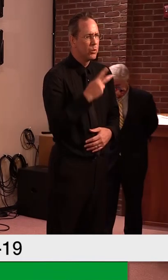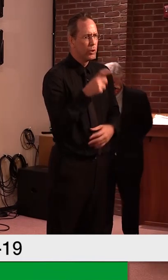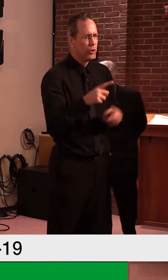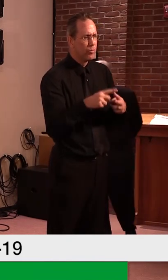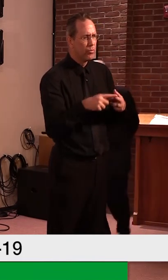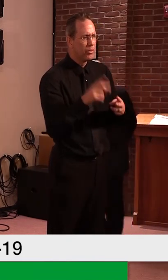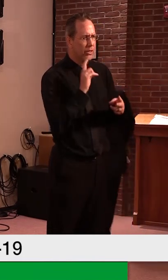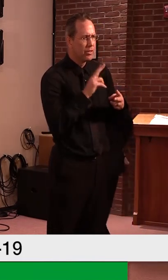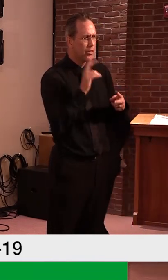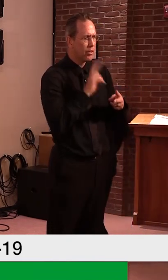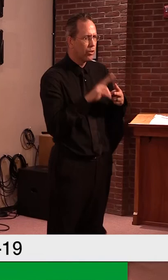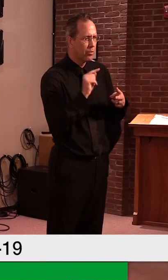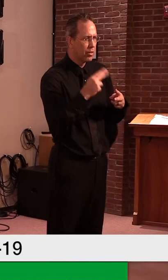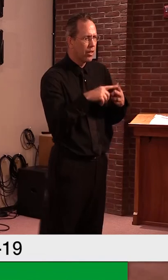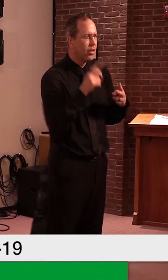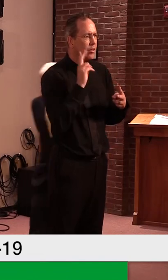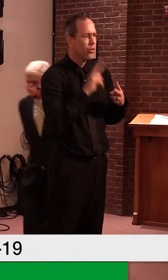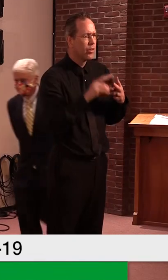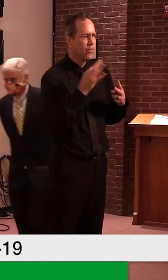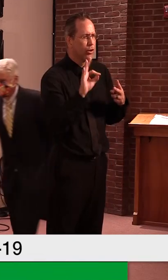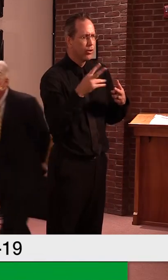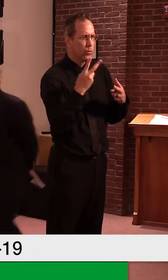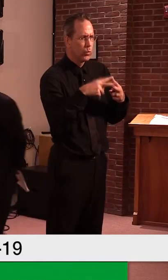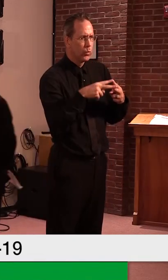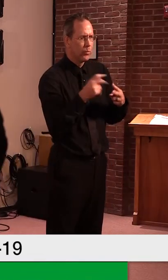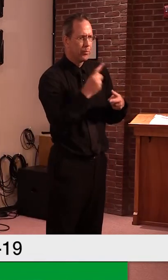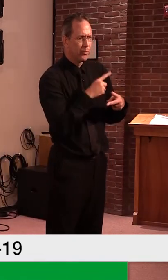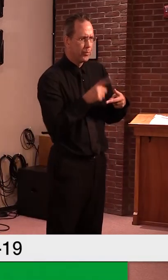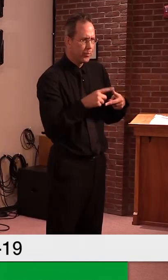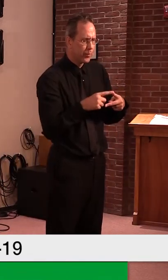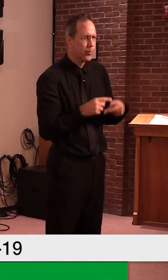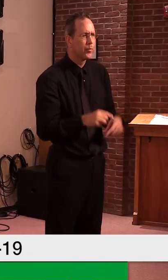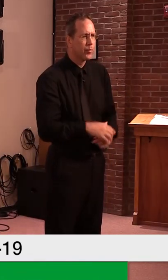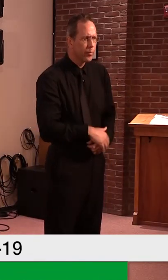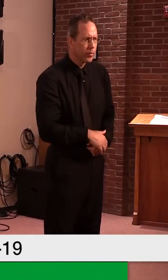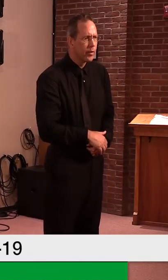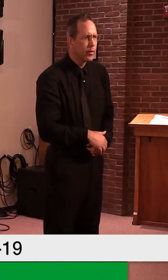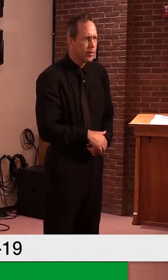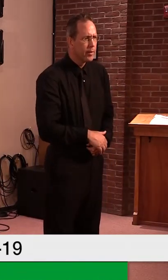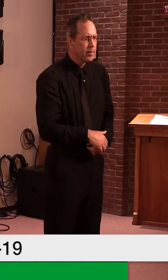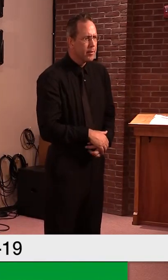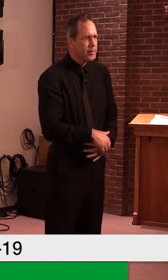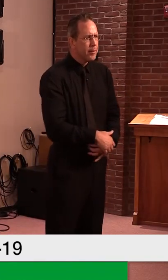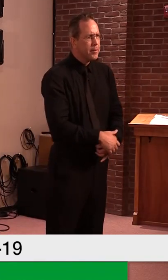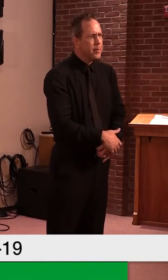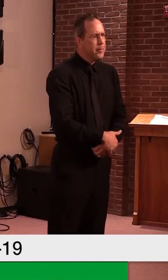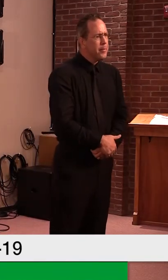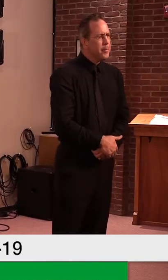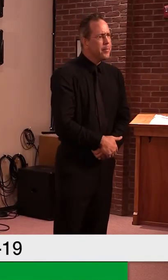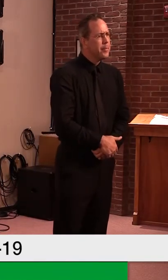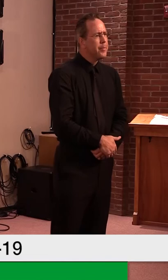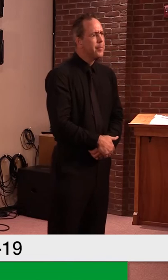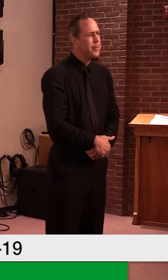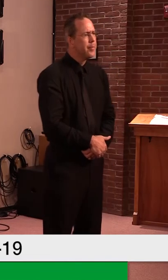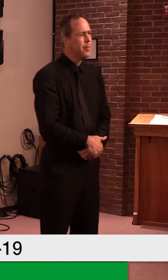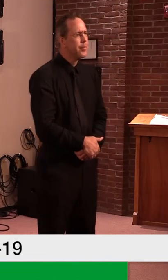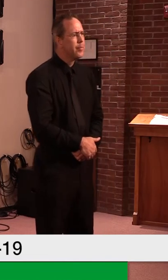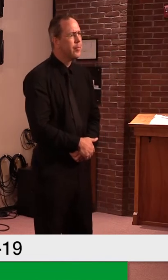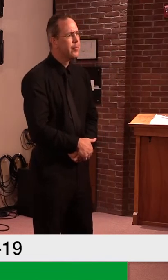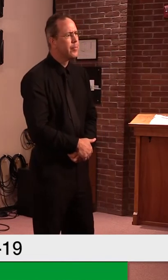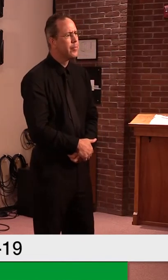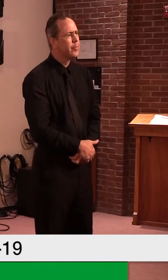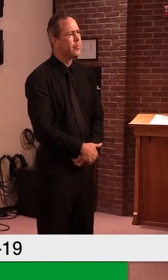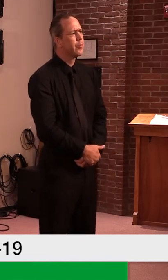Smith. Um, I understand there are a number of out of state inmates in